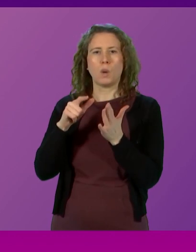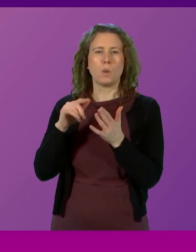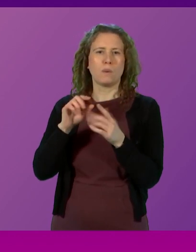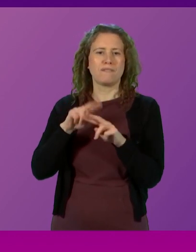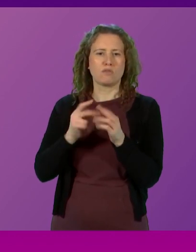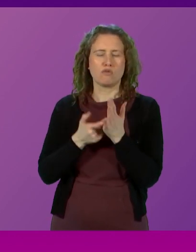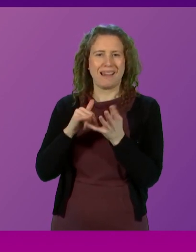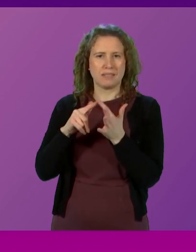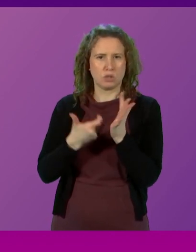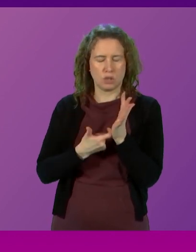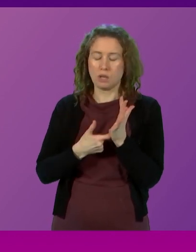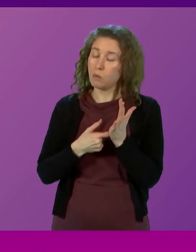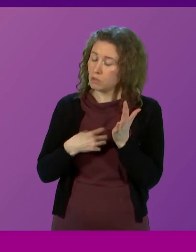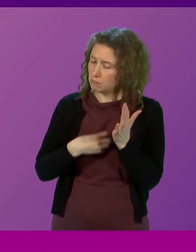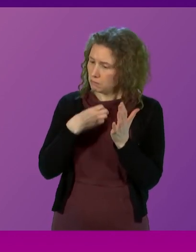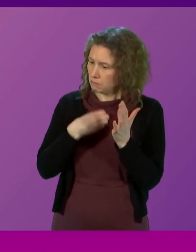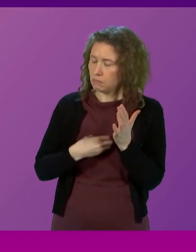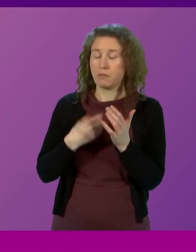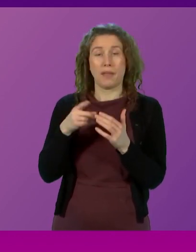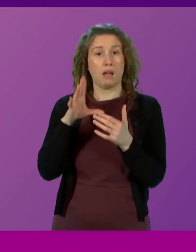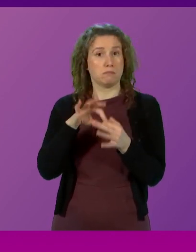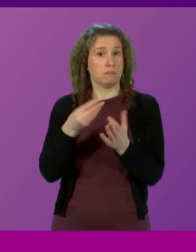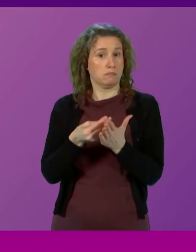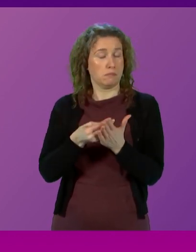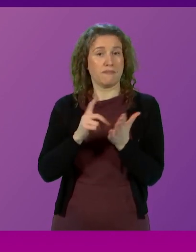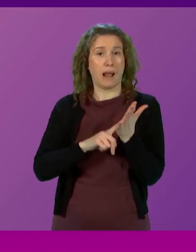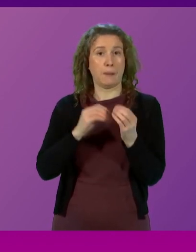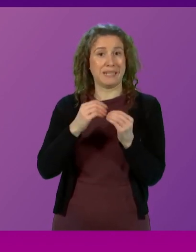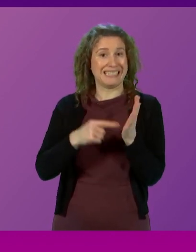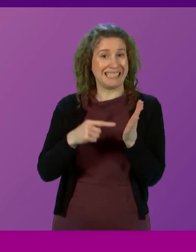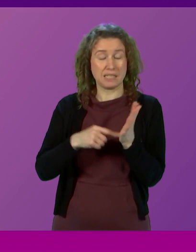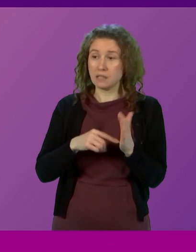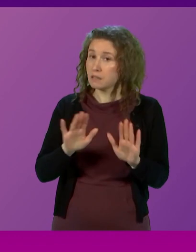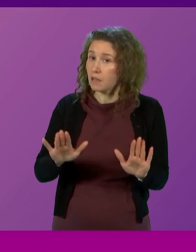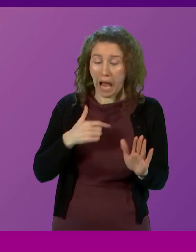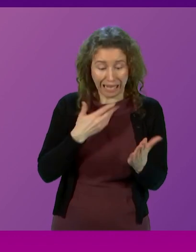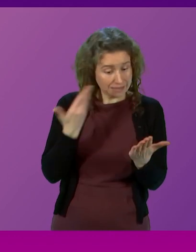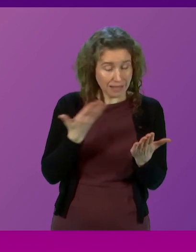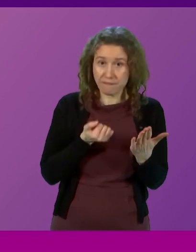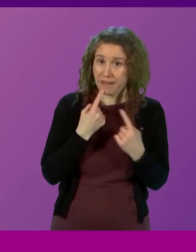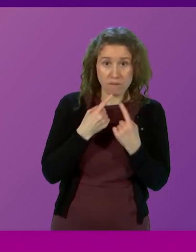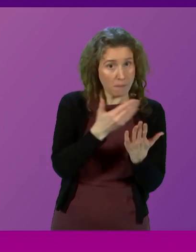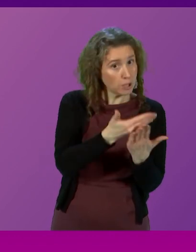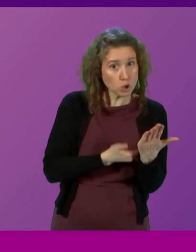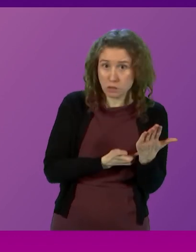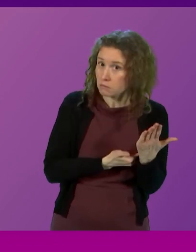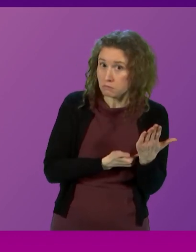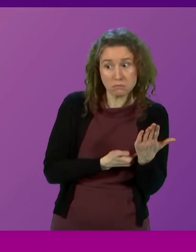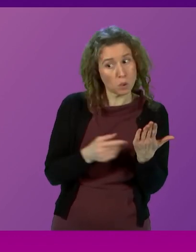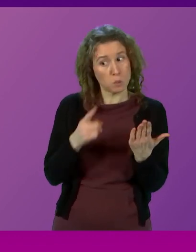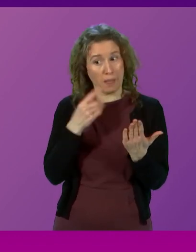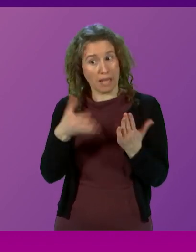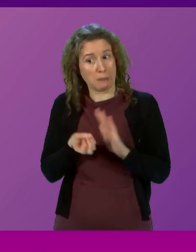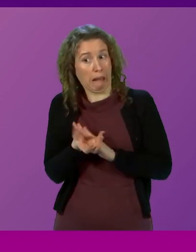particularly and most prominently the rate of LBTT. Can I confirm they were not in my copy of the statement that was released?